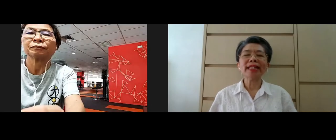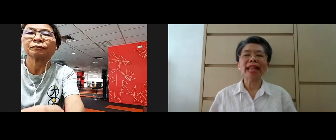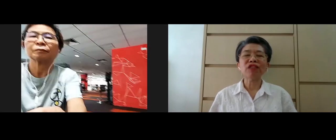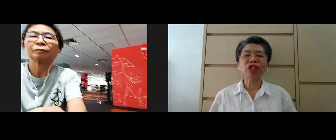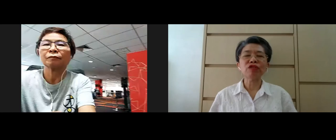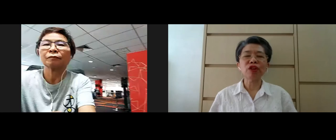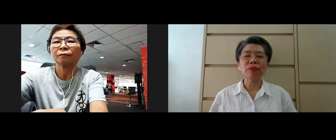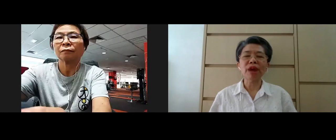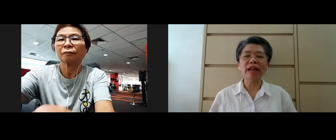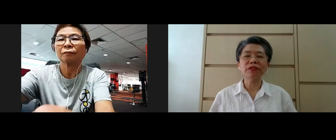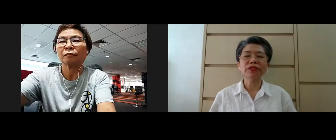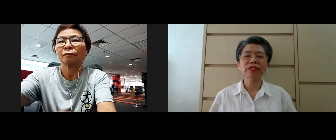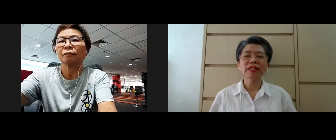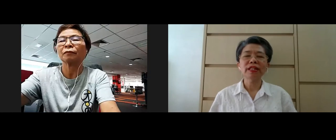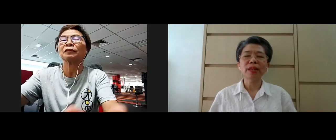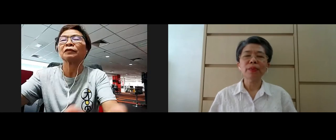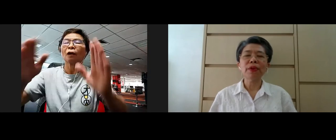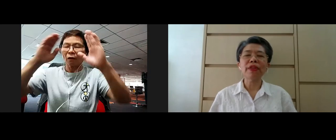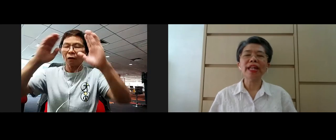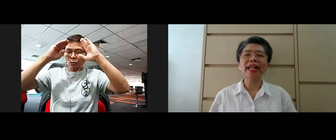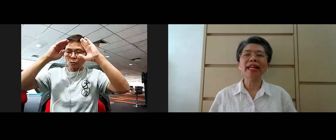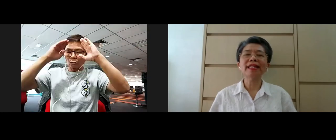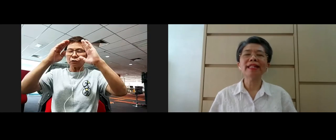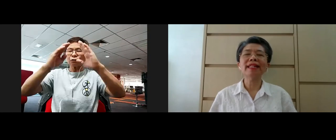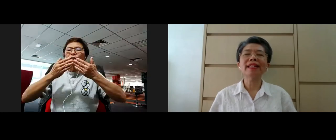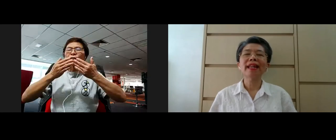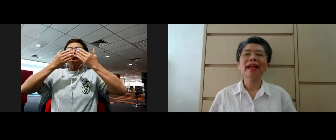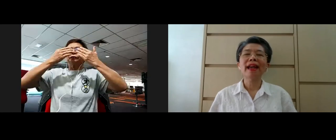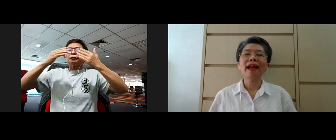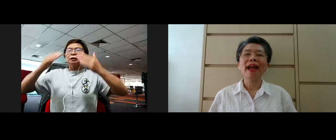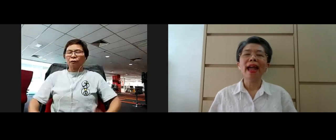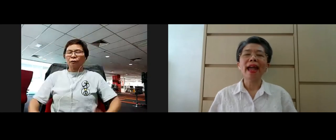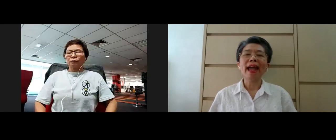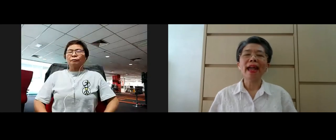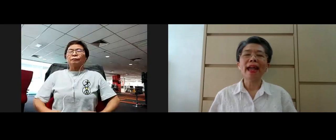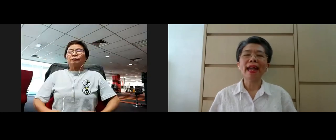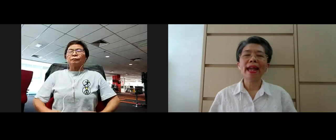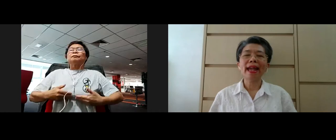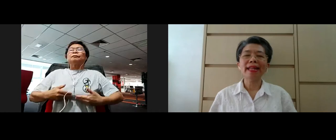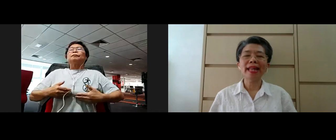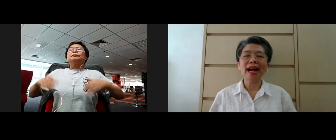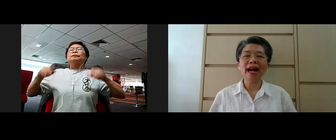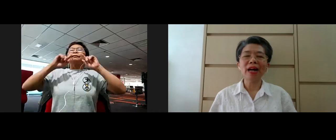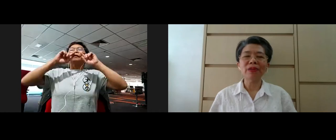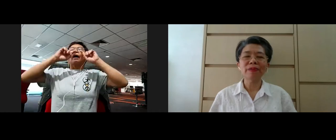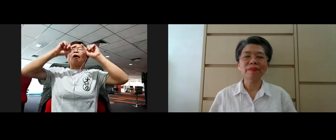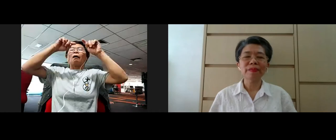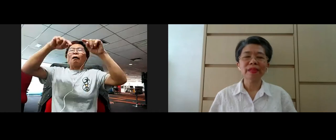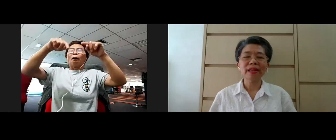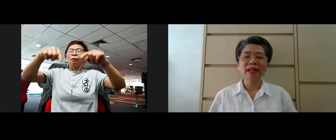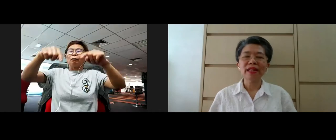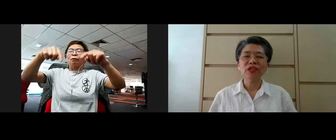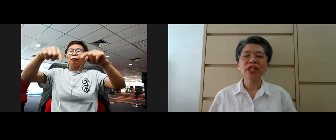pay attention to your breath, breathing in and out.